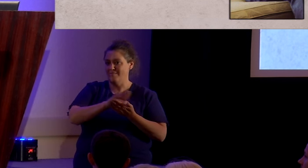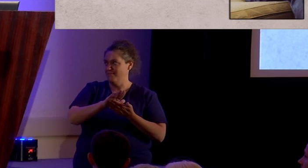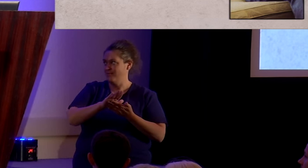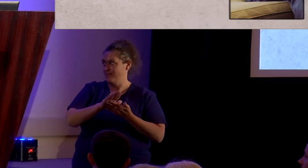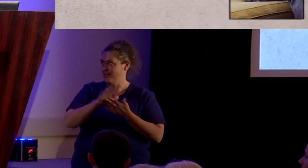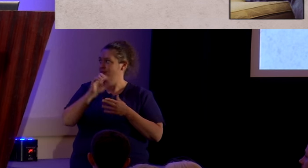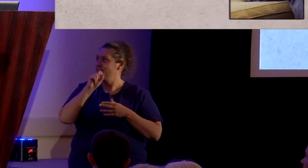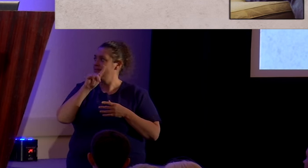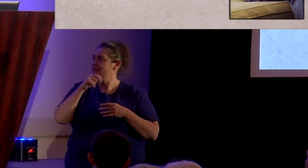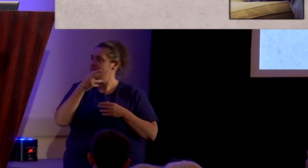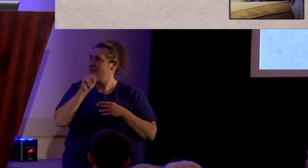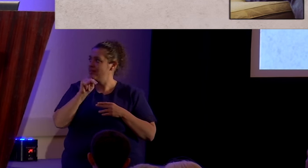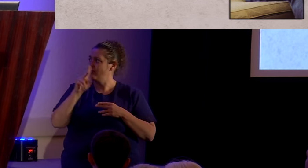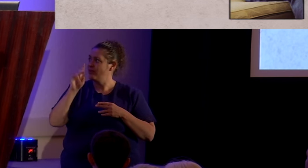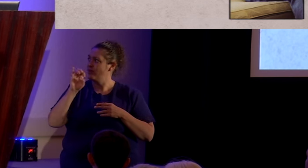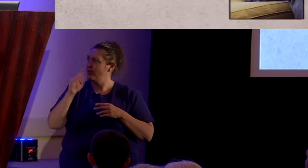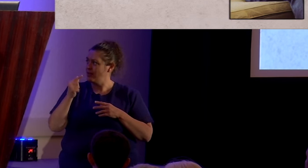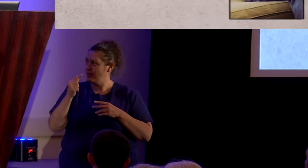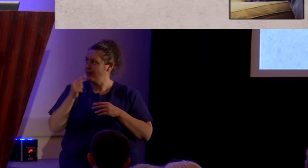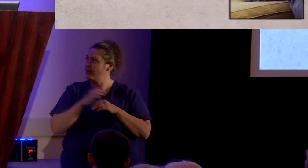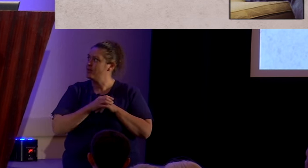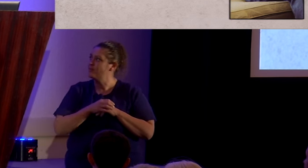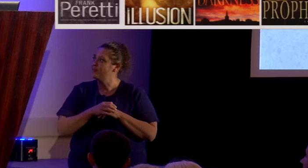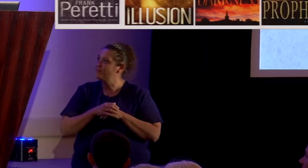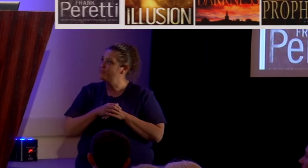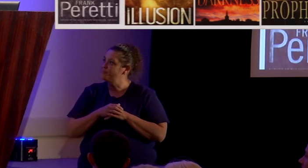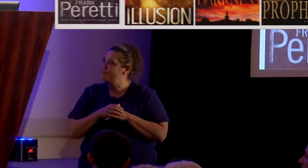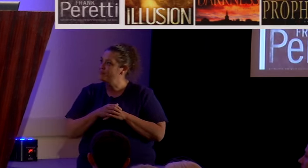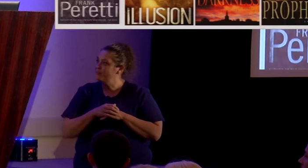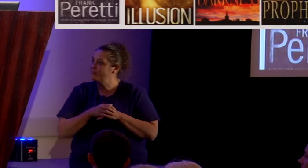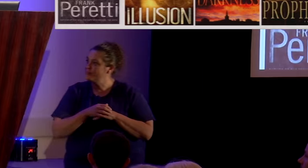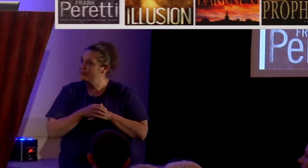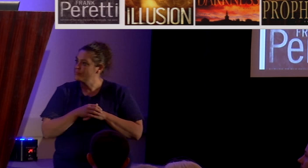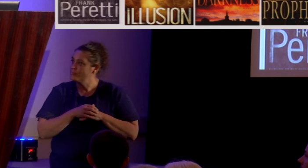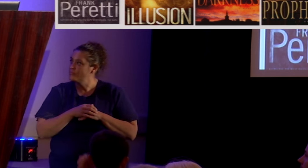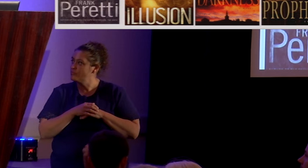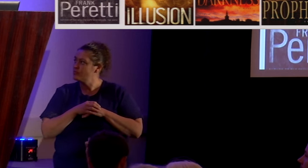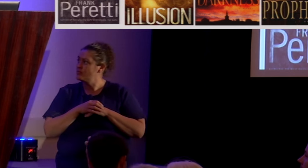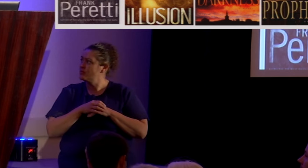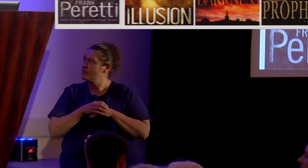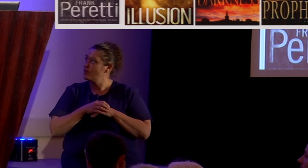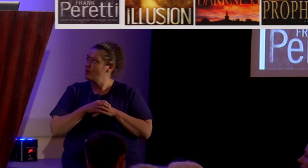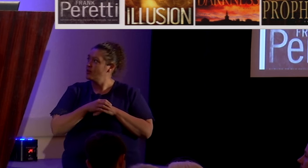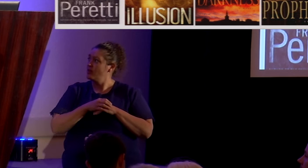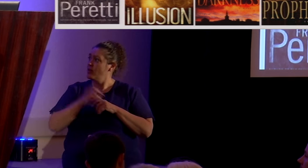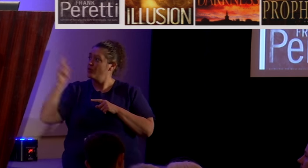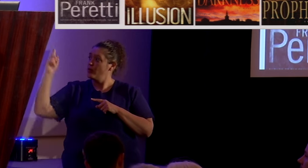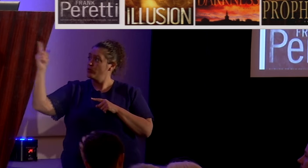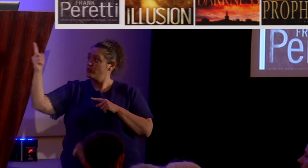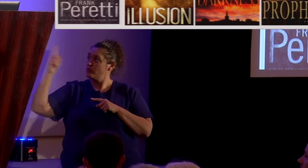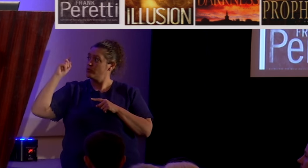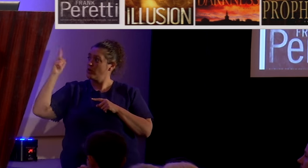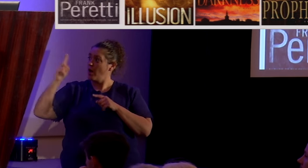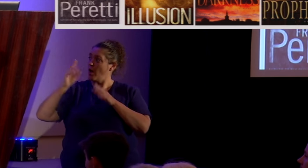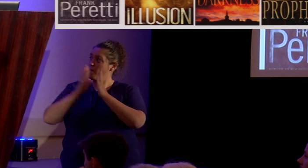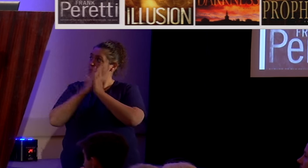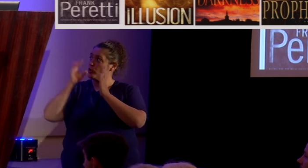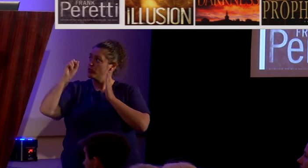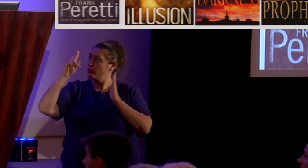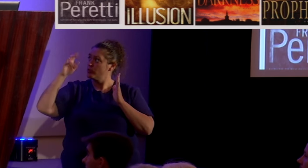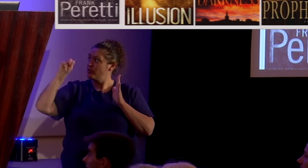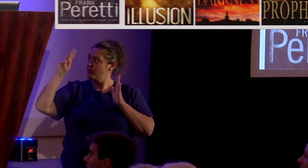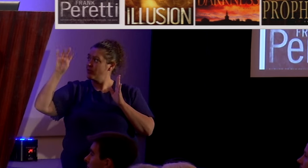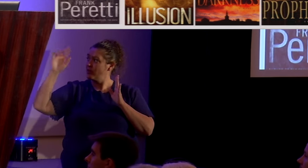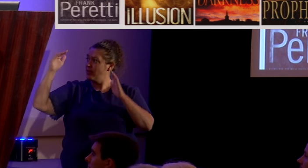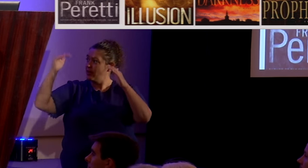Supernatural thrillers along the Stephen King vein. And just as an object lesson, the top row of books are Stephen King books. The bottom are Frank